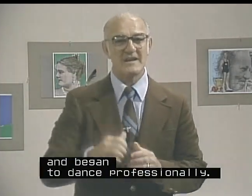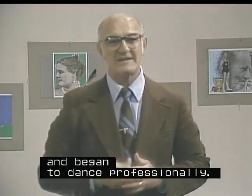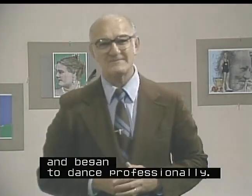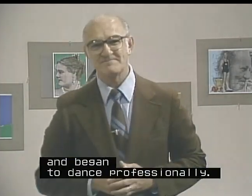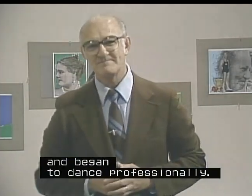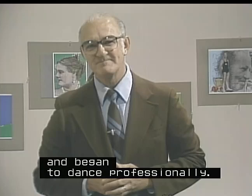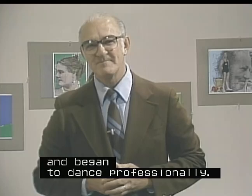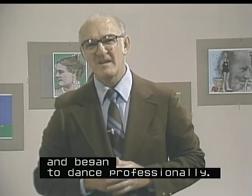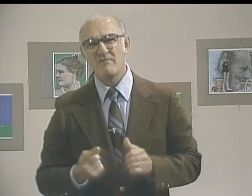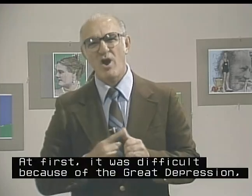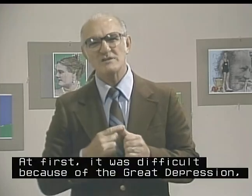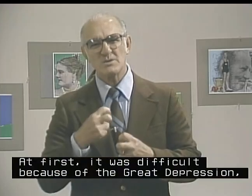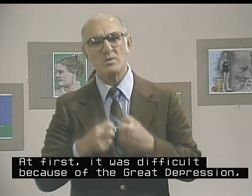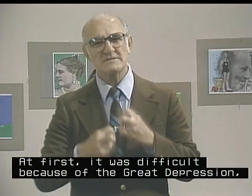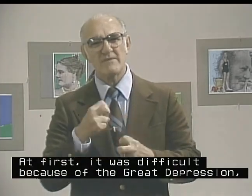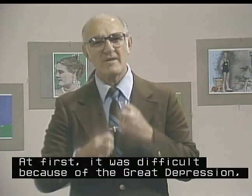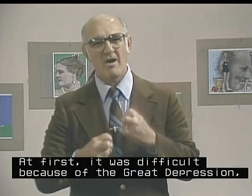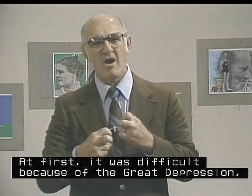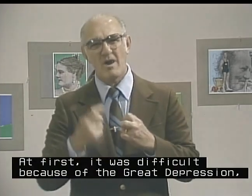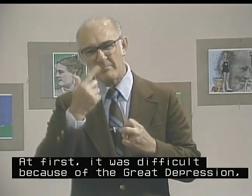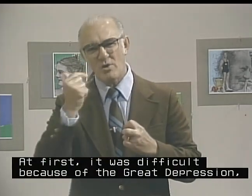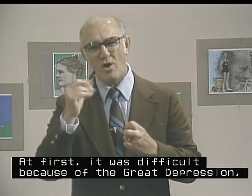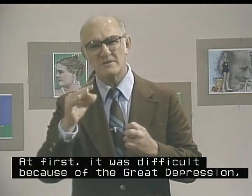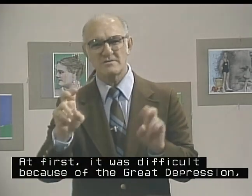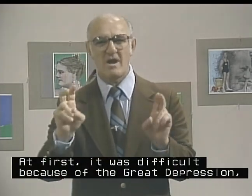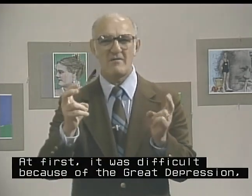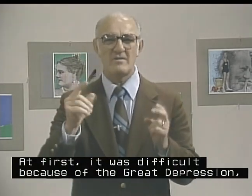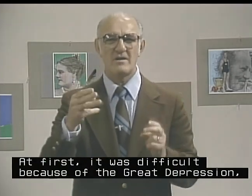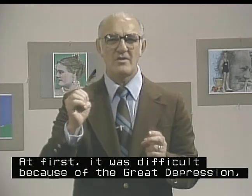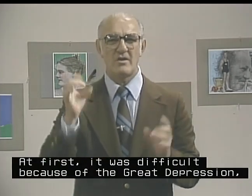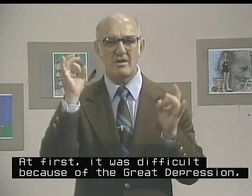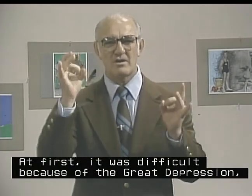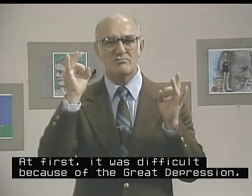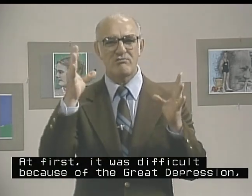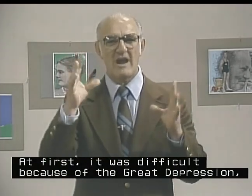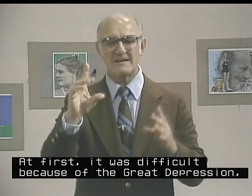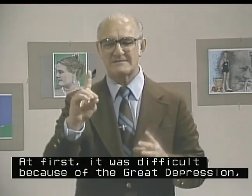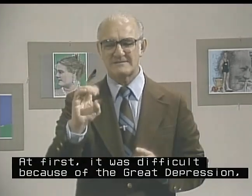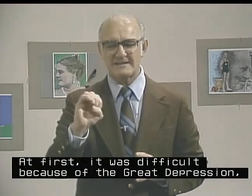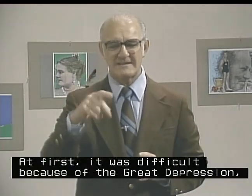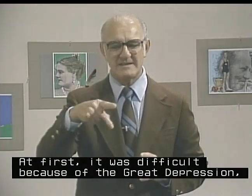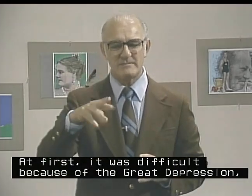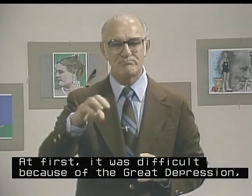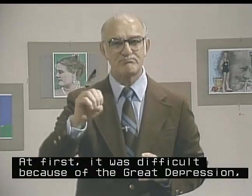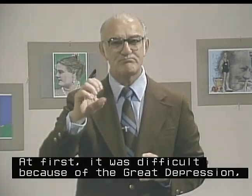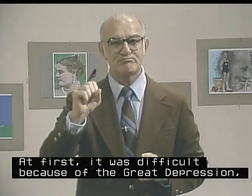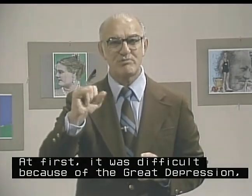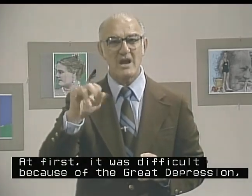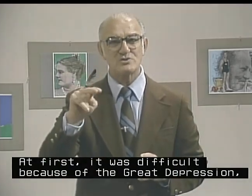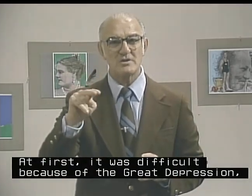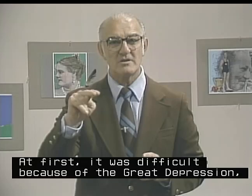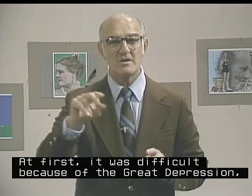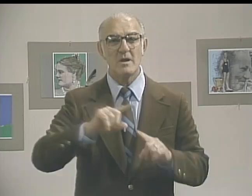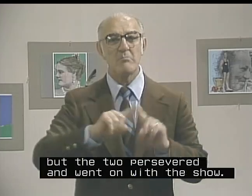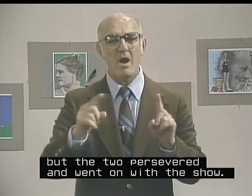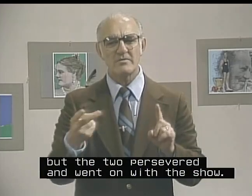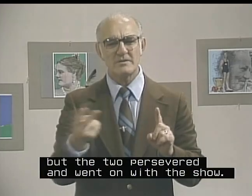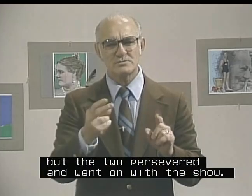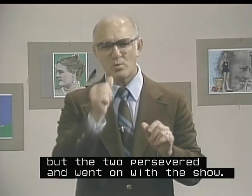First, was difficult because of the Great Depression, but the two